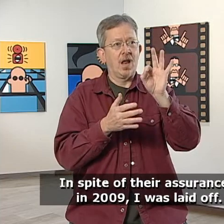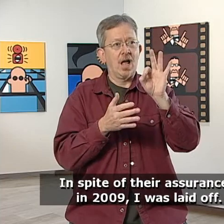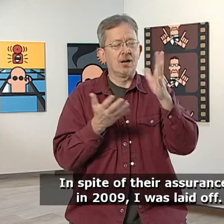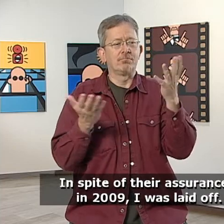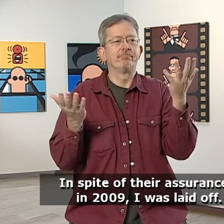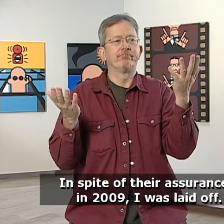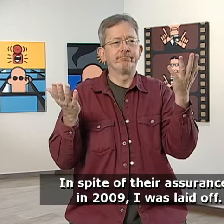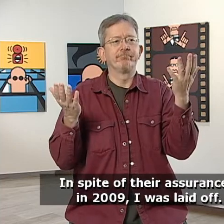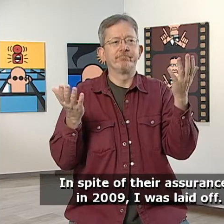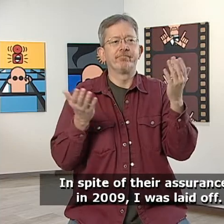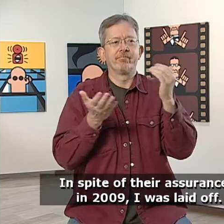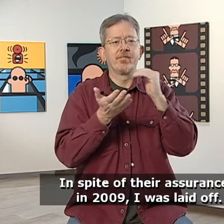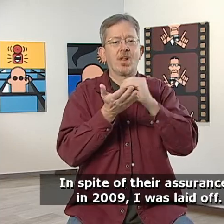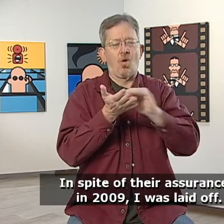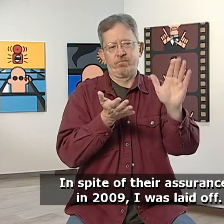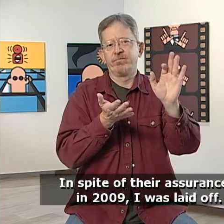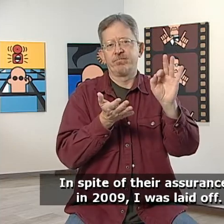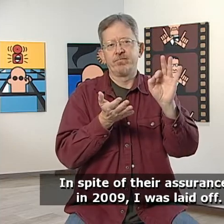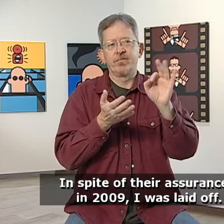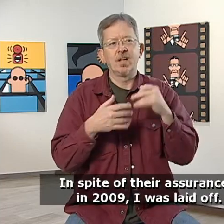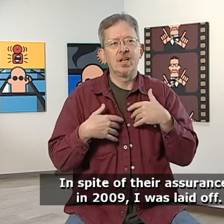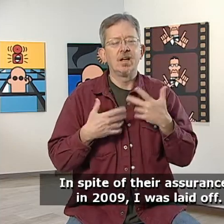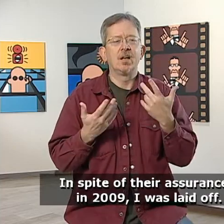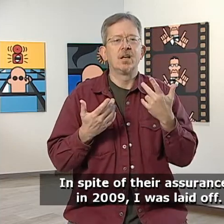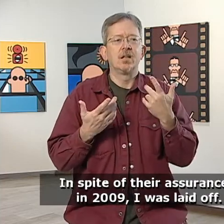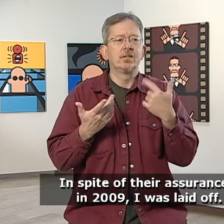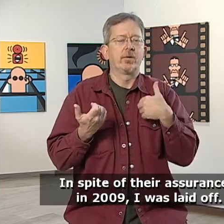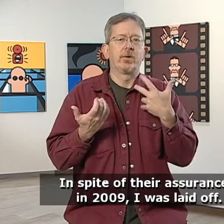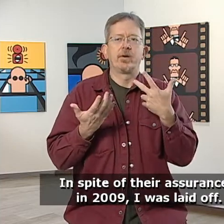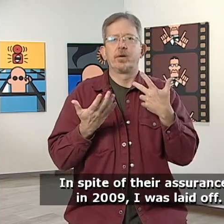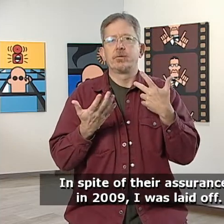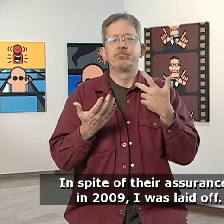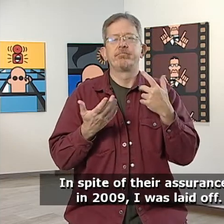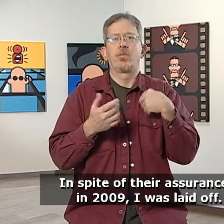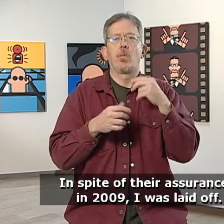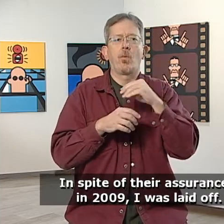In spite of their assurances, in 2009, I was laid off.